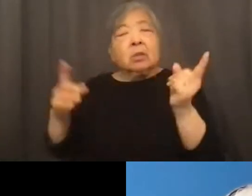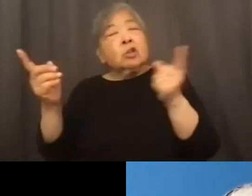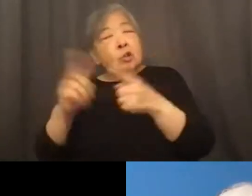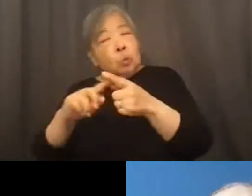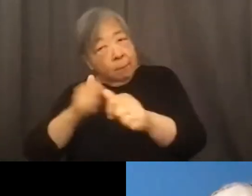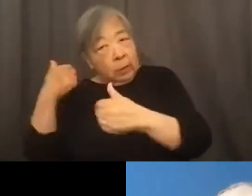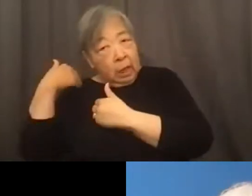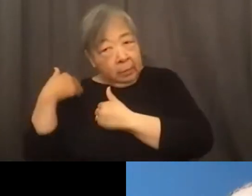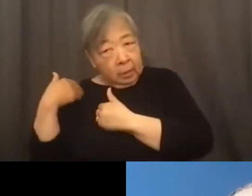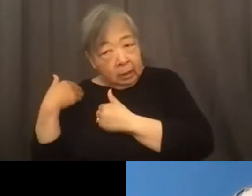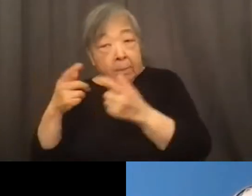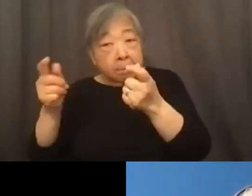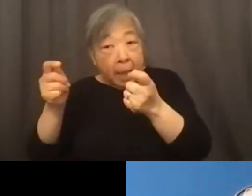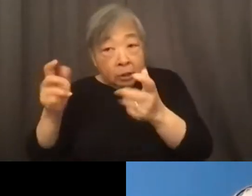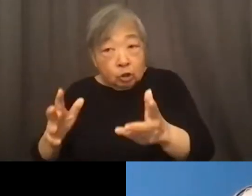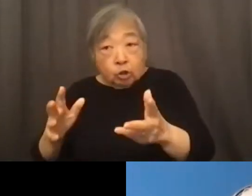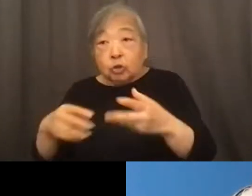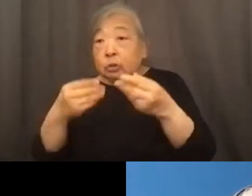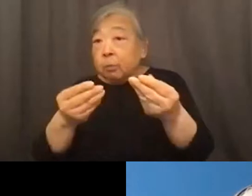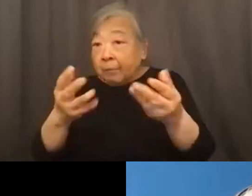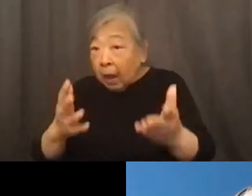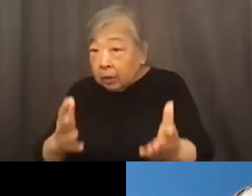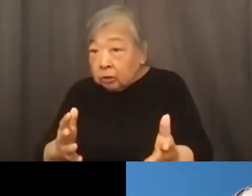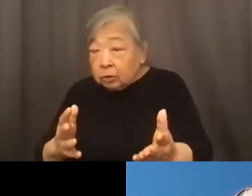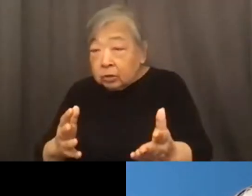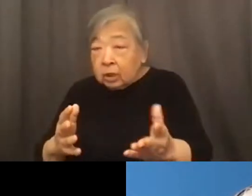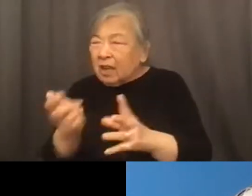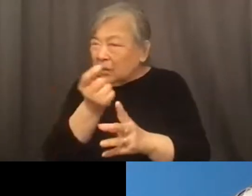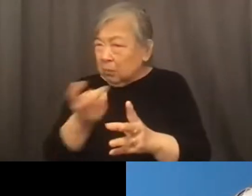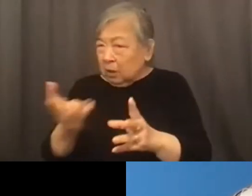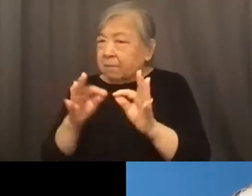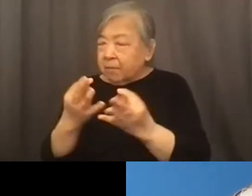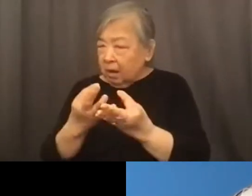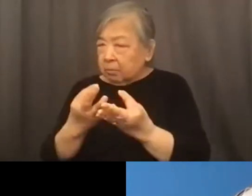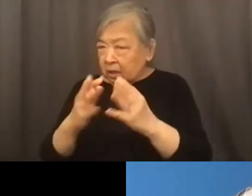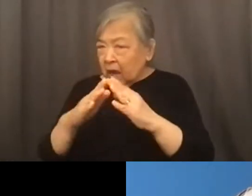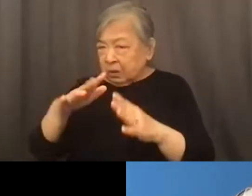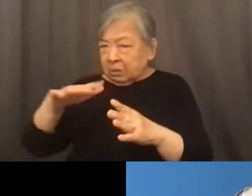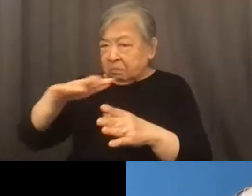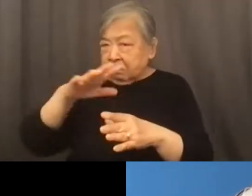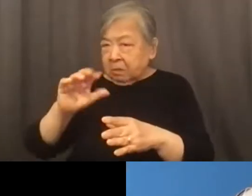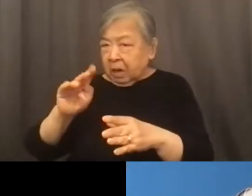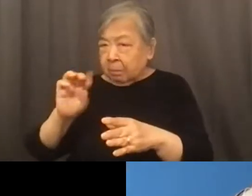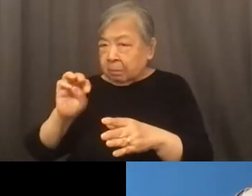or managers at multifamily housing complexes, when they witness that type of